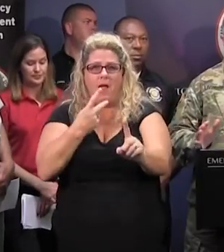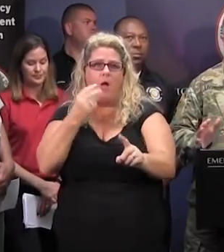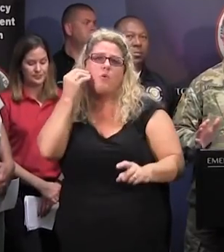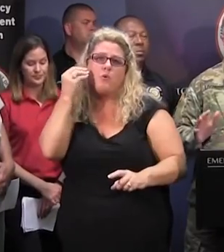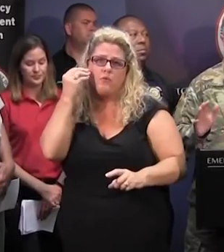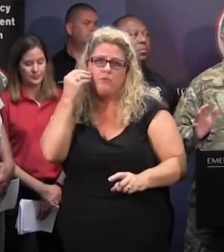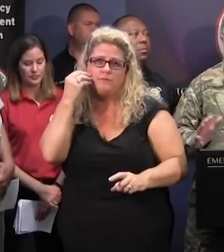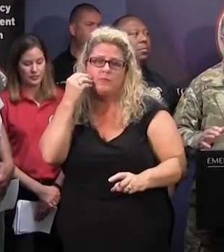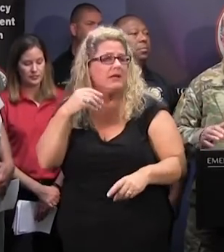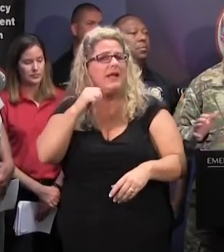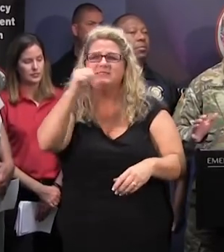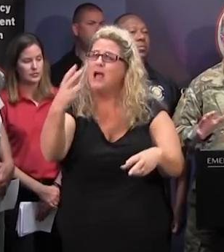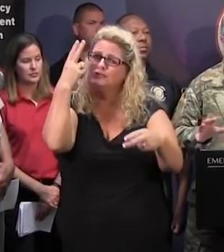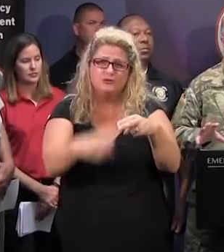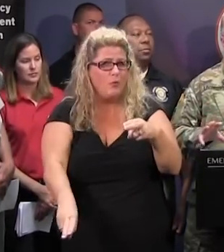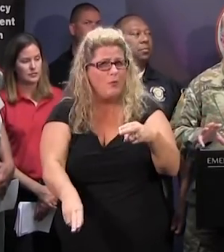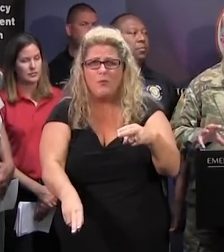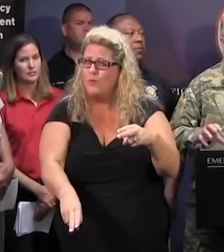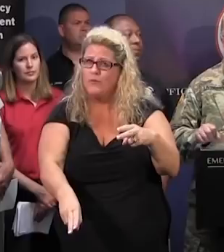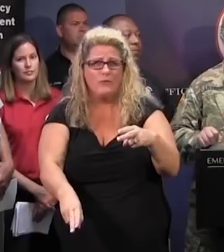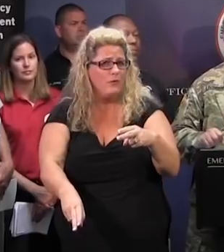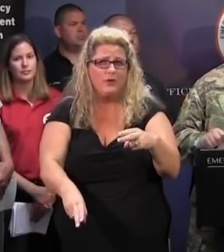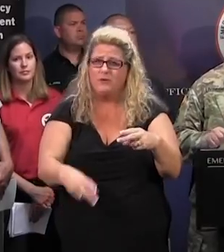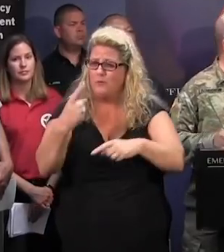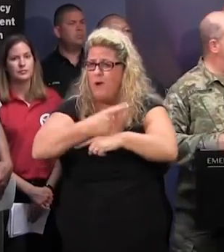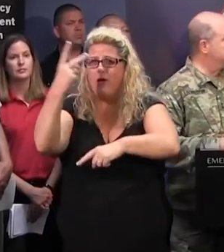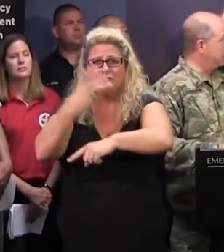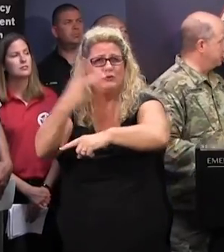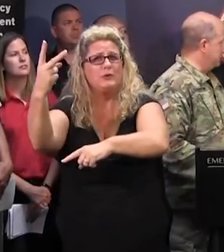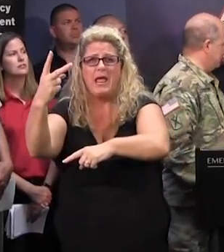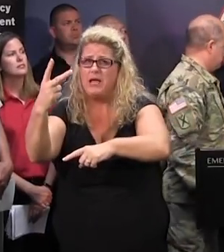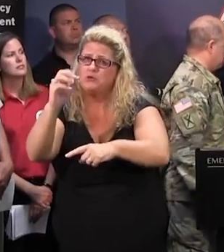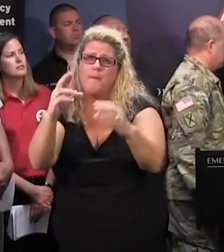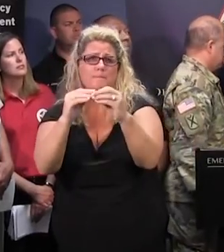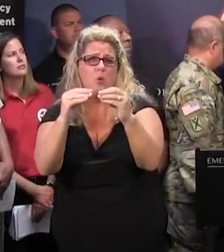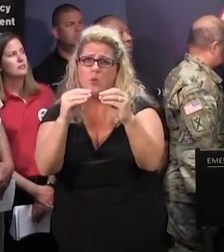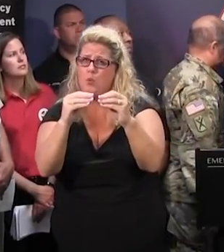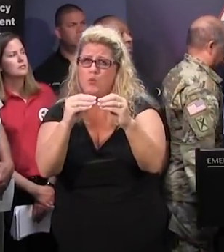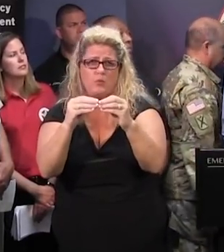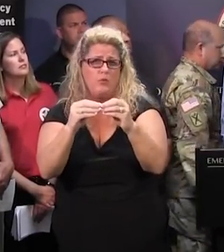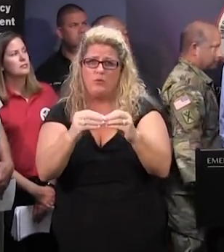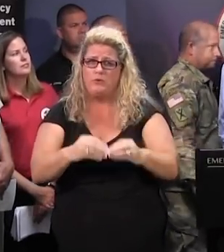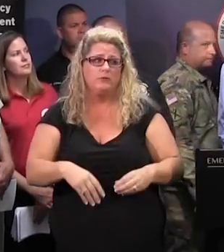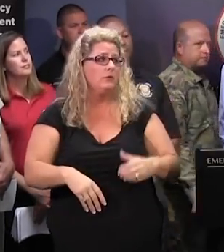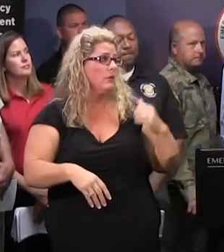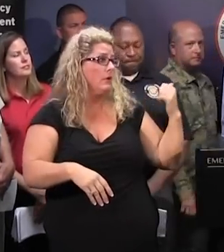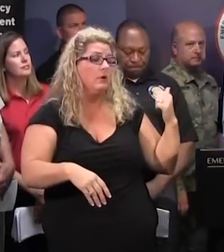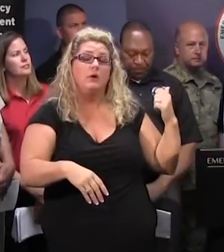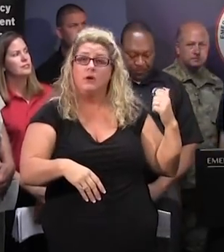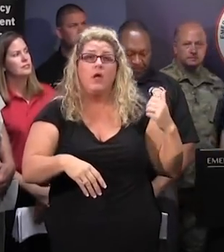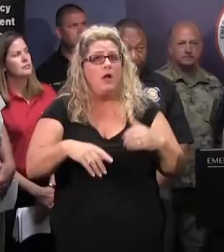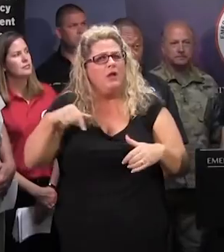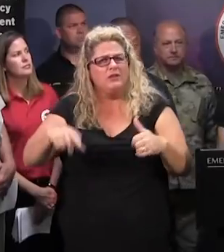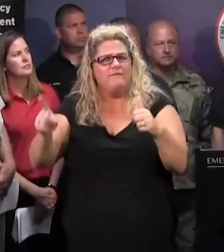that's going to be extended, and you're going to see at least two waves of damage coming through. And this may be the first time we've experienced such a